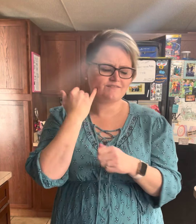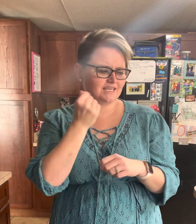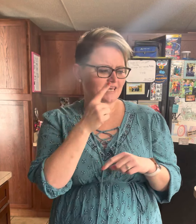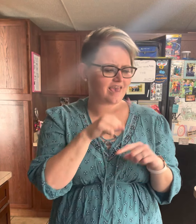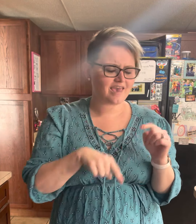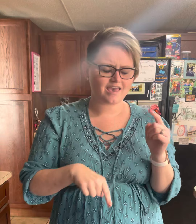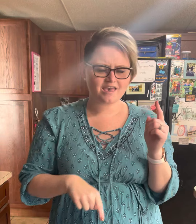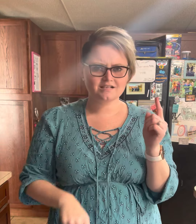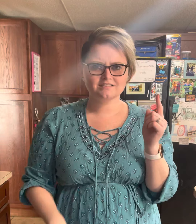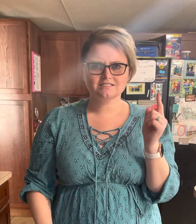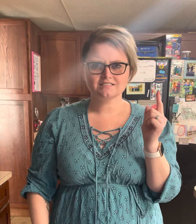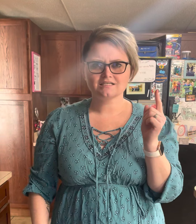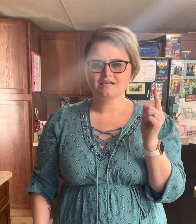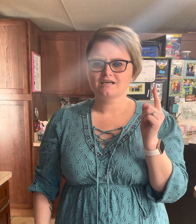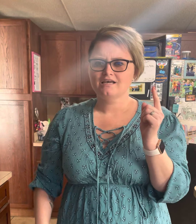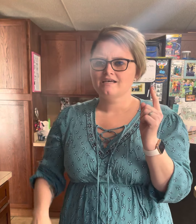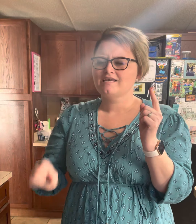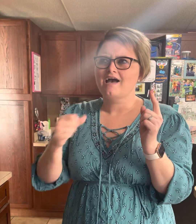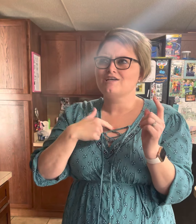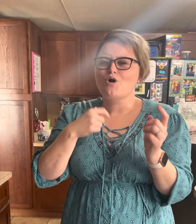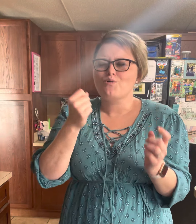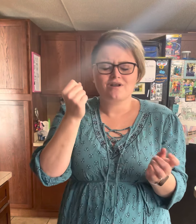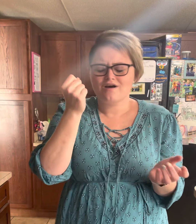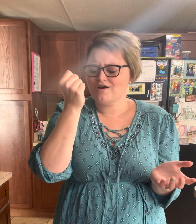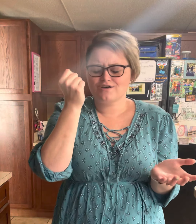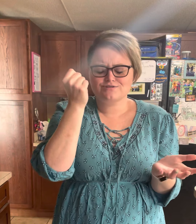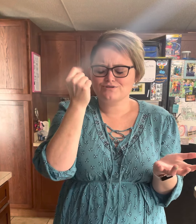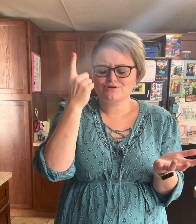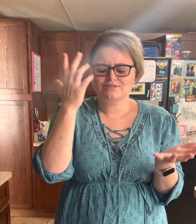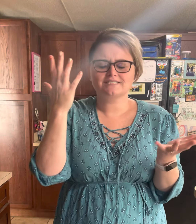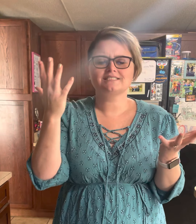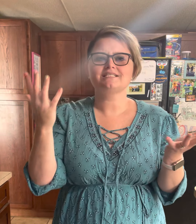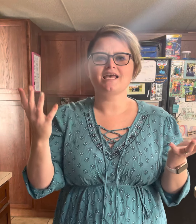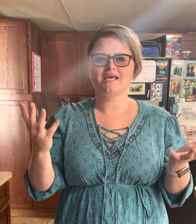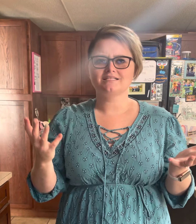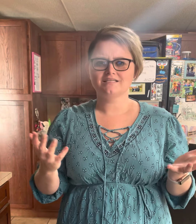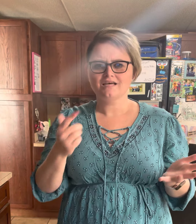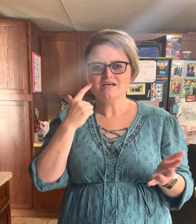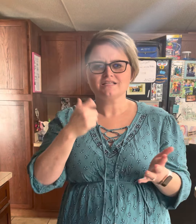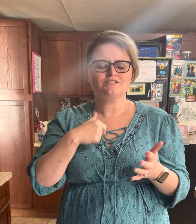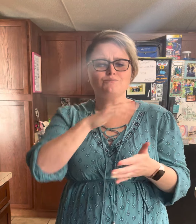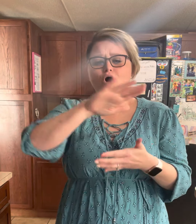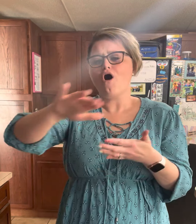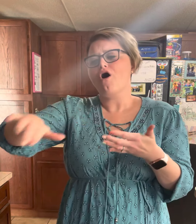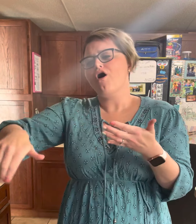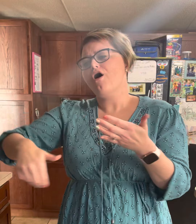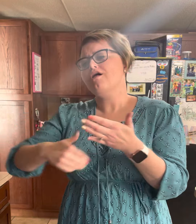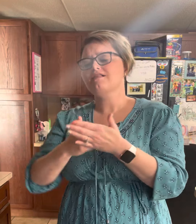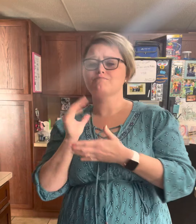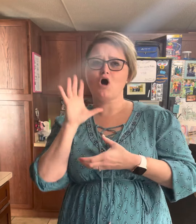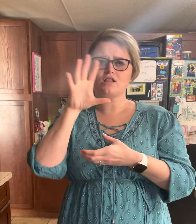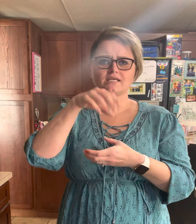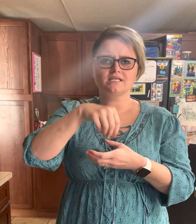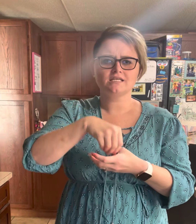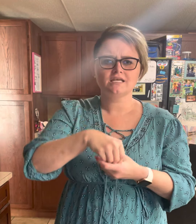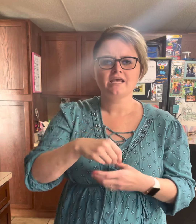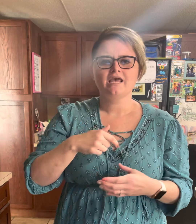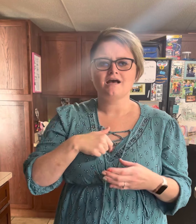you can I don't understand Cause I'm all, I'm all in, I'm